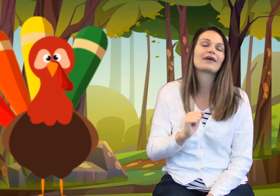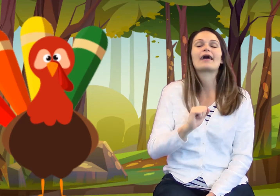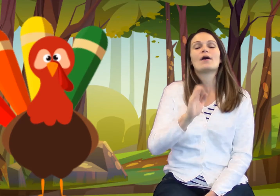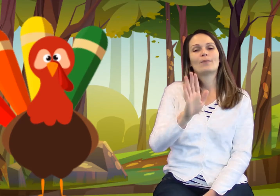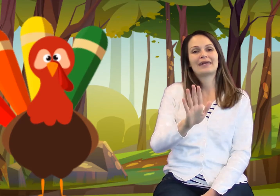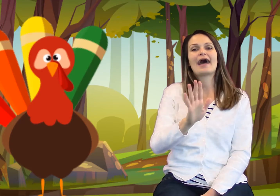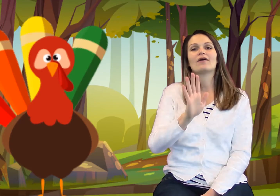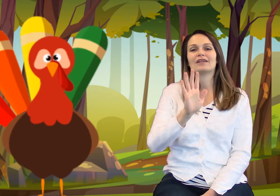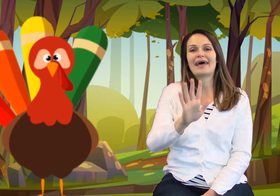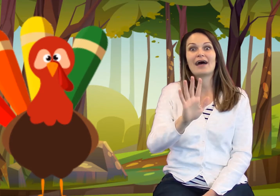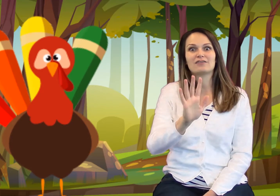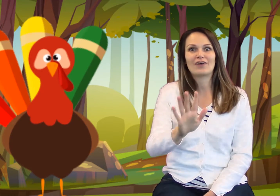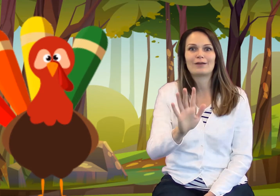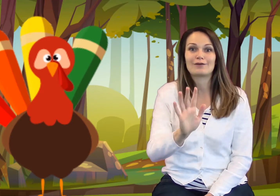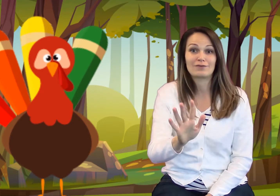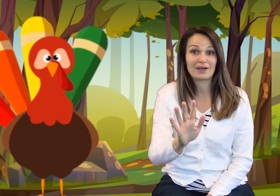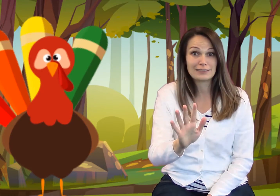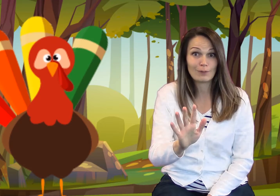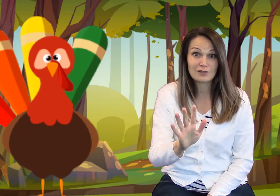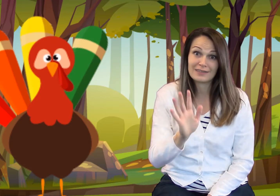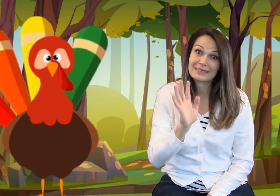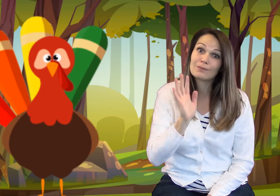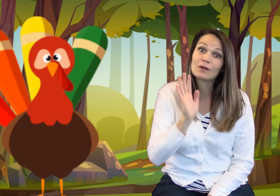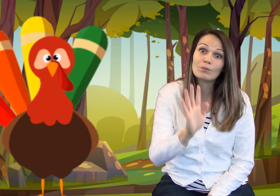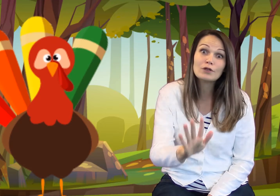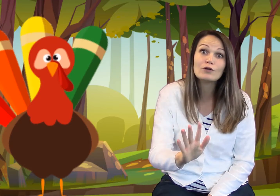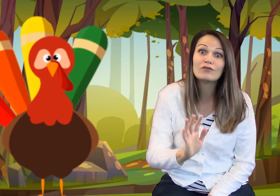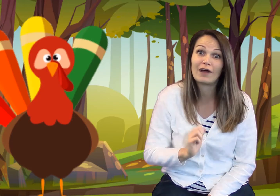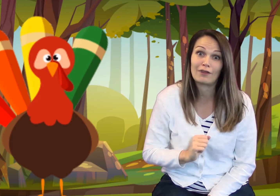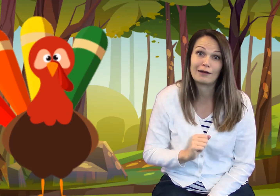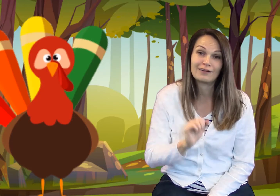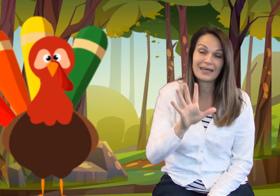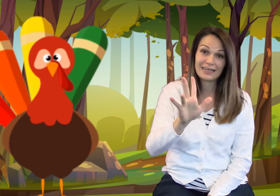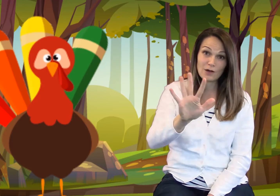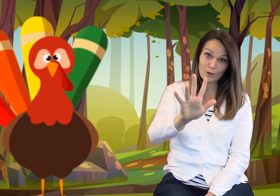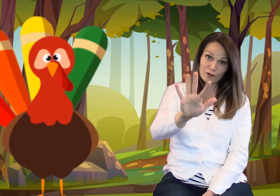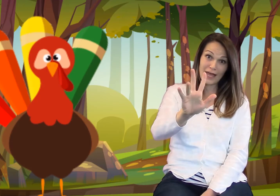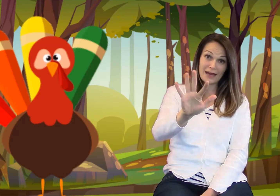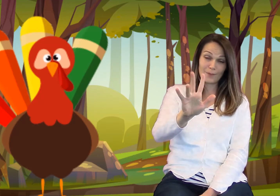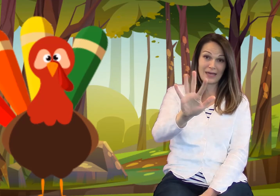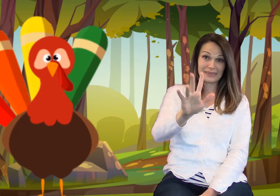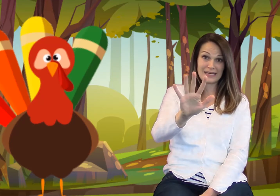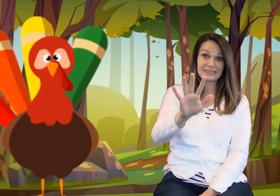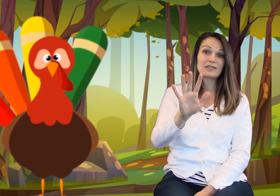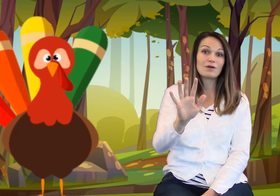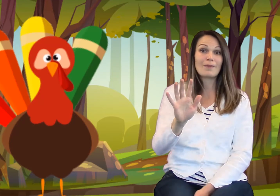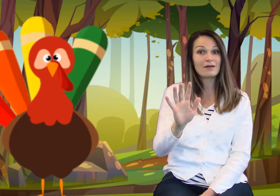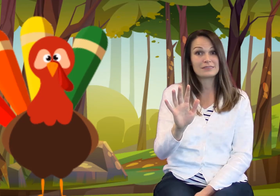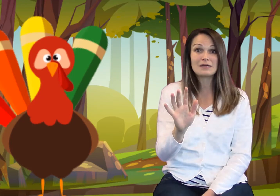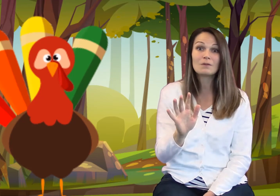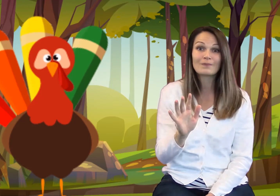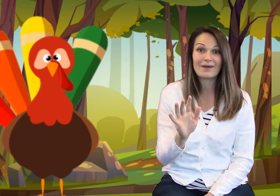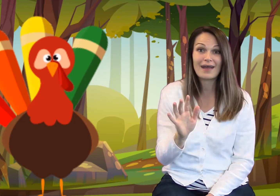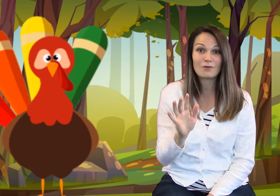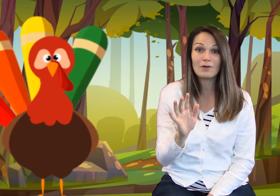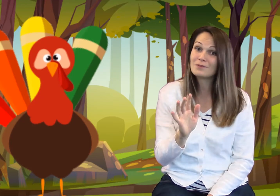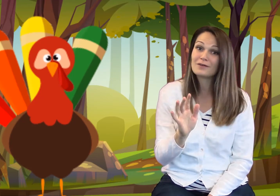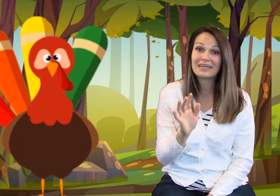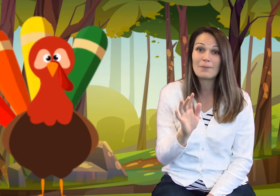Okay, but now the last feather is very special. It's going to be a blue feather. Okay, can you put your hand up like this? And you can bounce too. All right, grown-ups, you can help